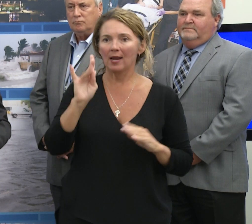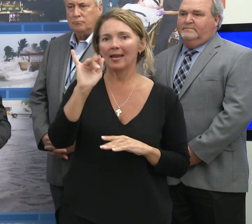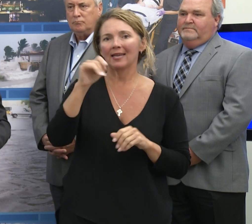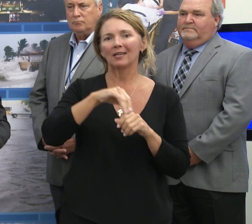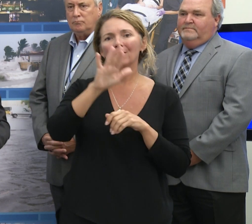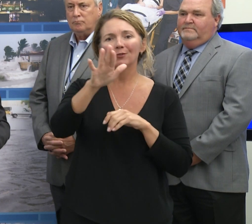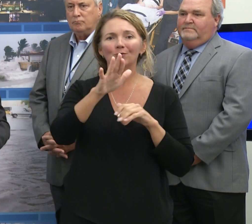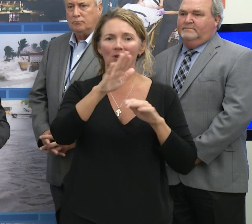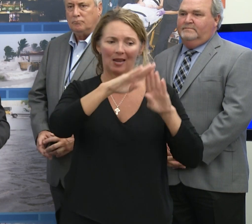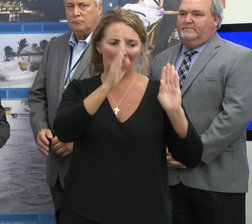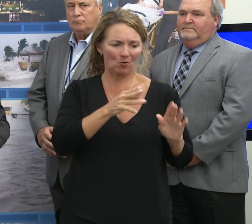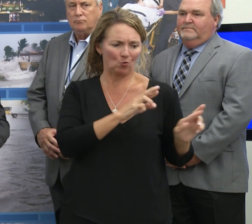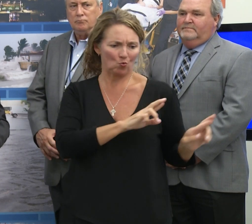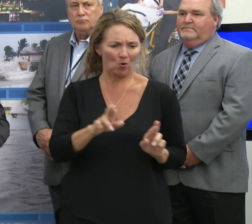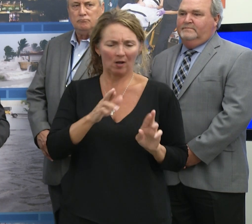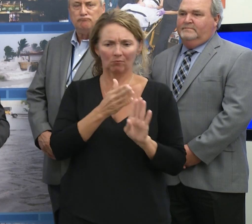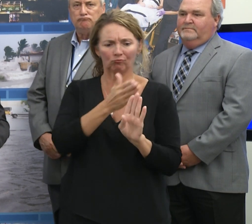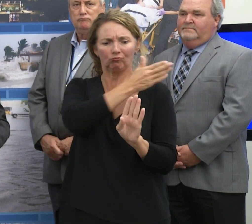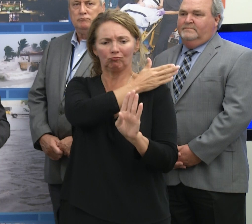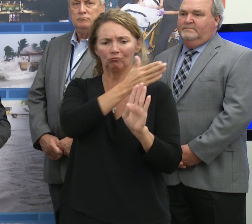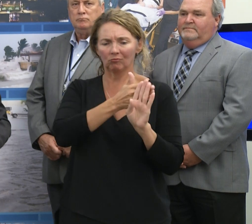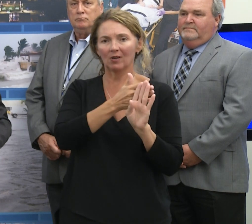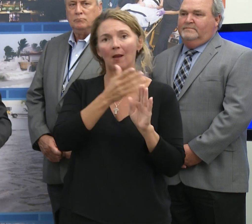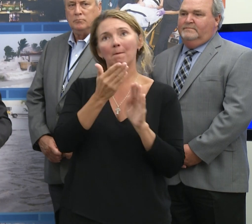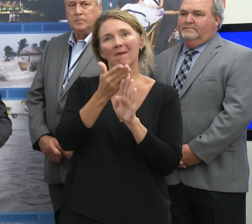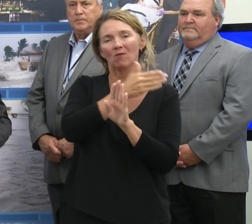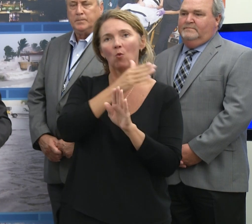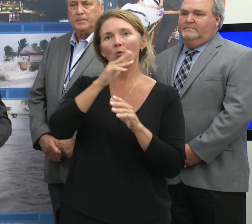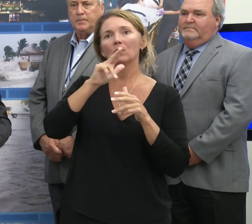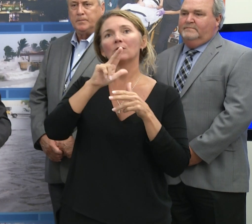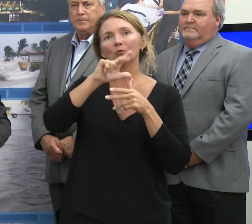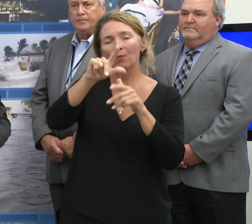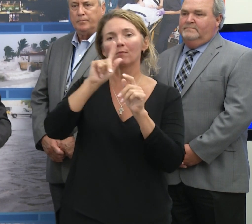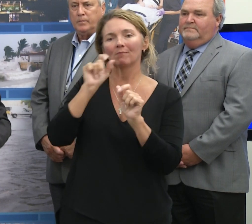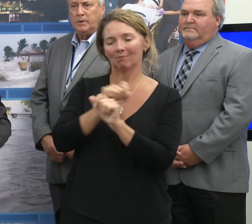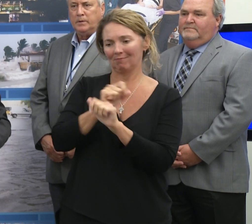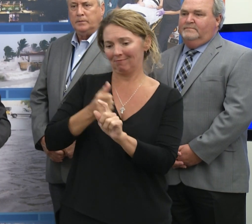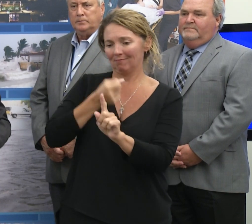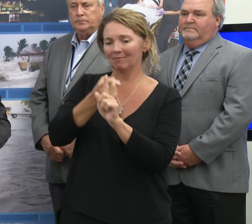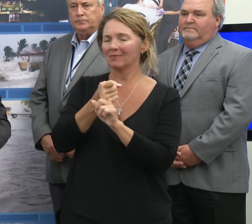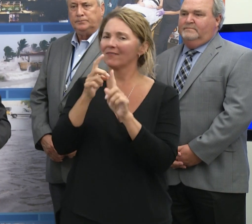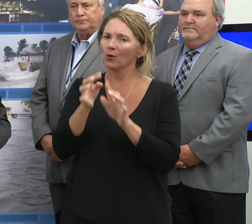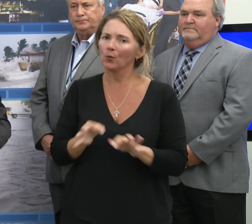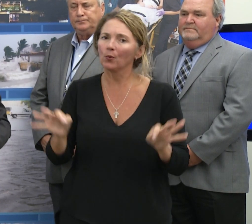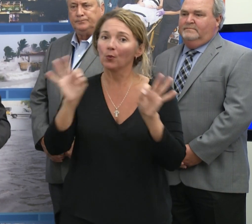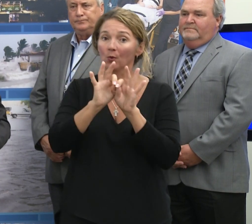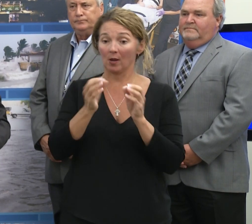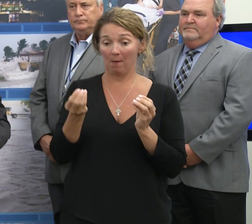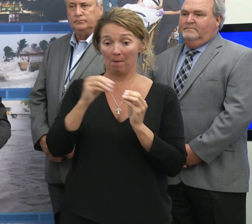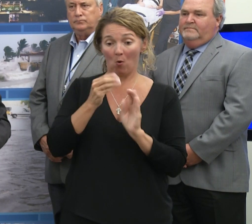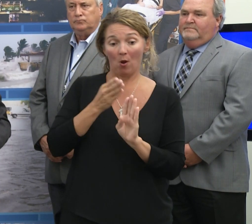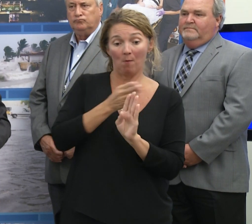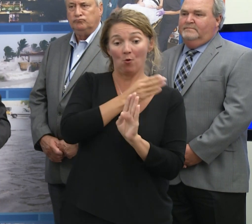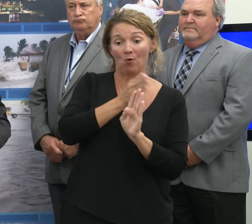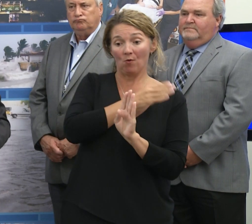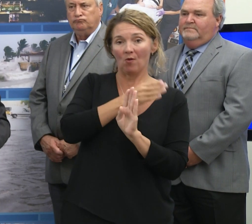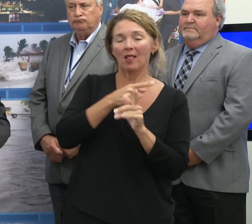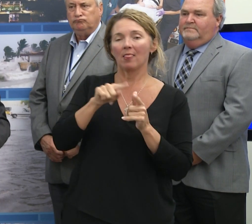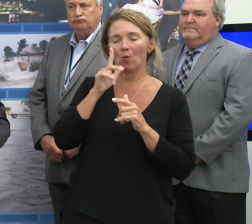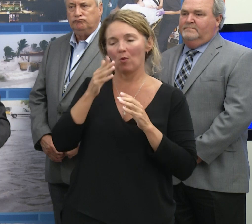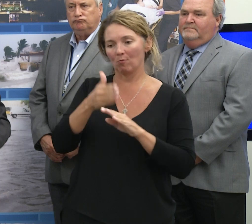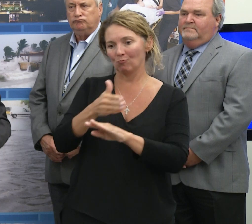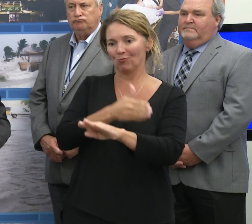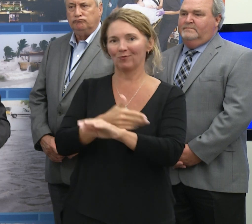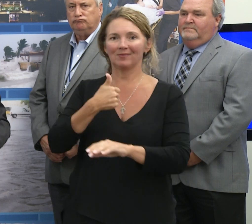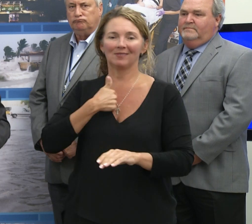long in advance of a storm coming. It is absolutely critical. The more we do this, the better we get at it.